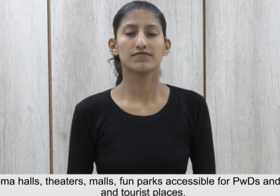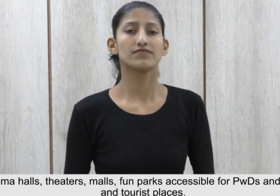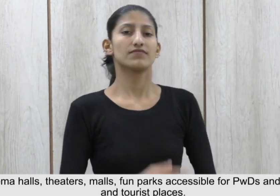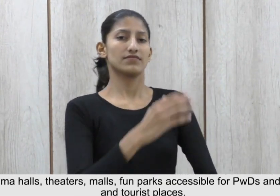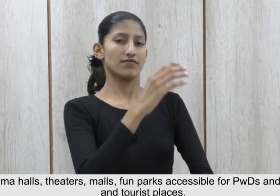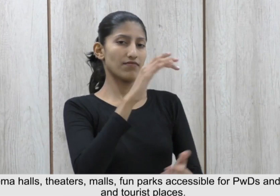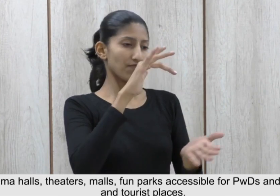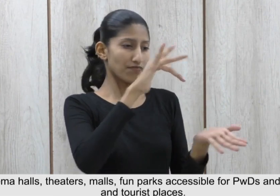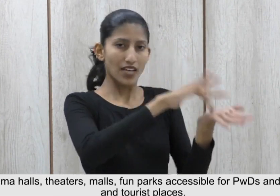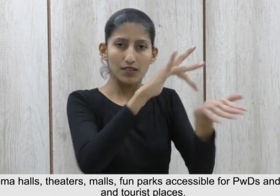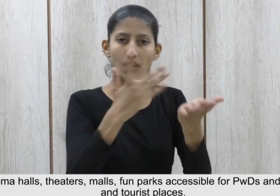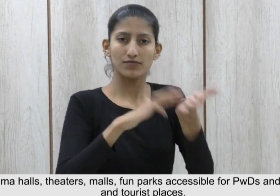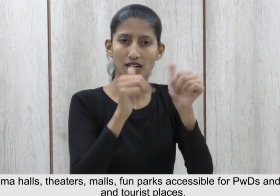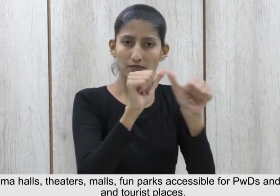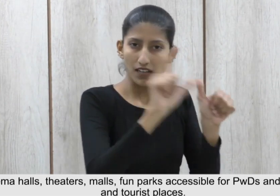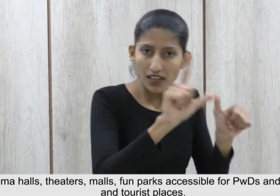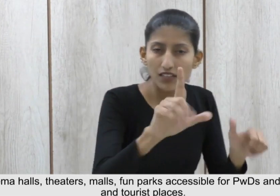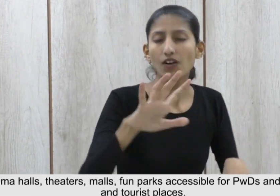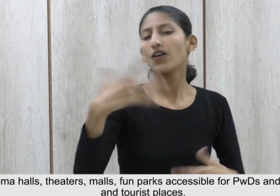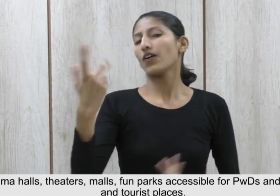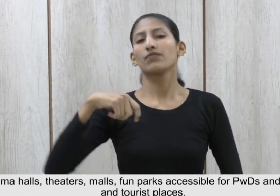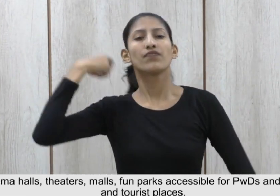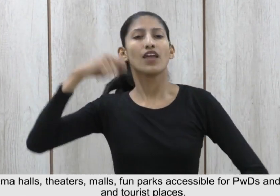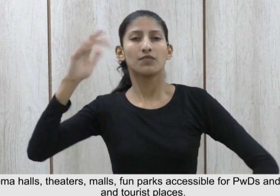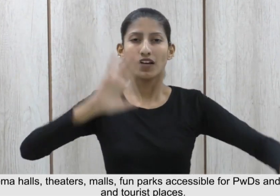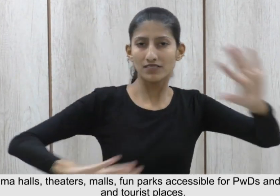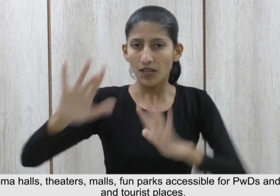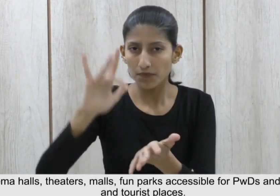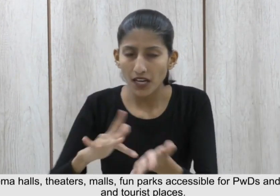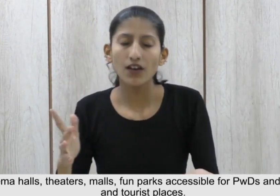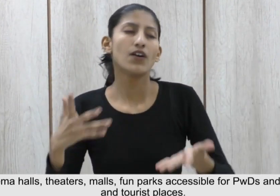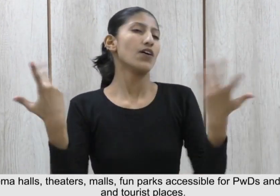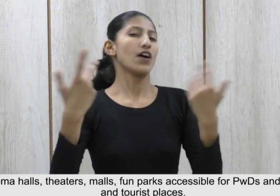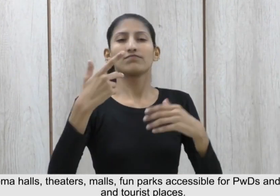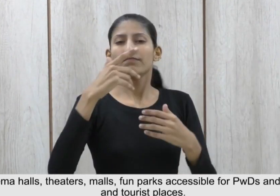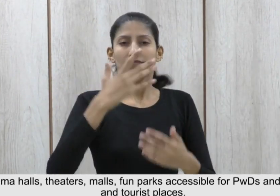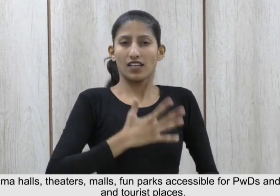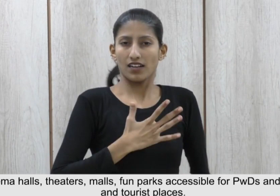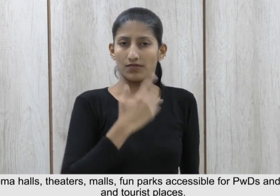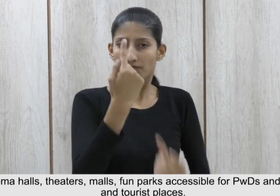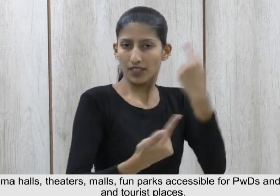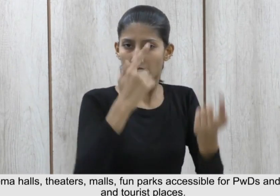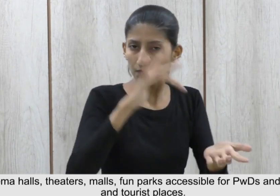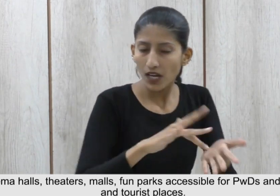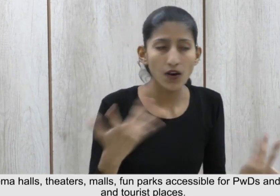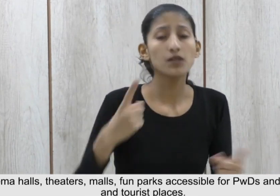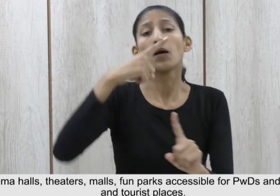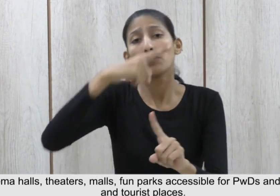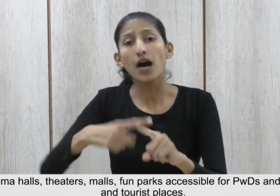cinema halls, theatres, malls, fun parks accessible